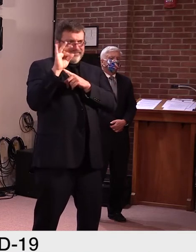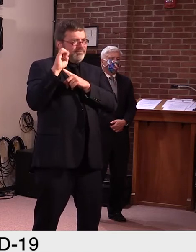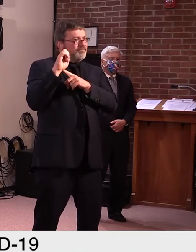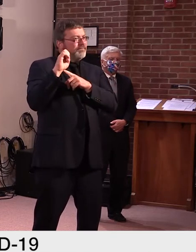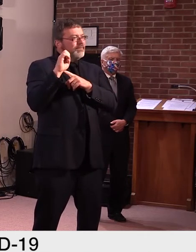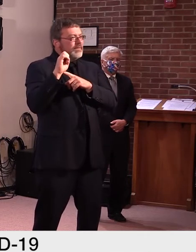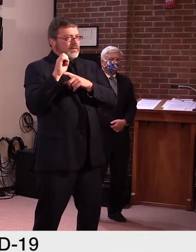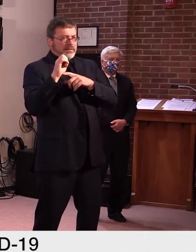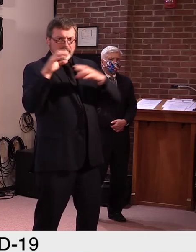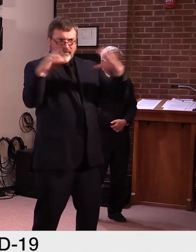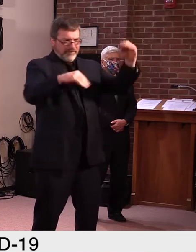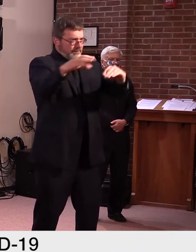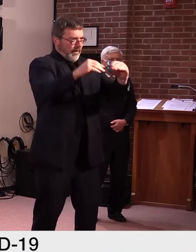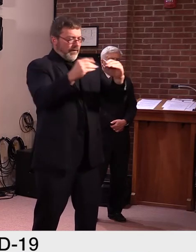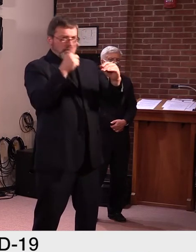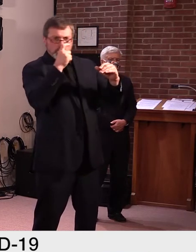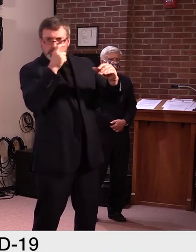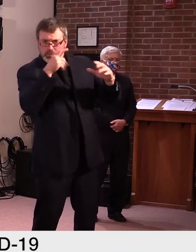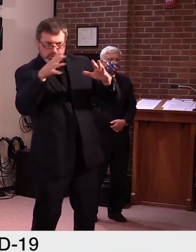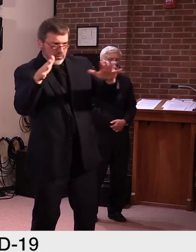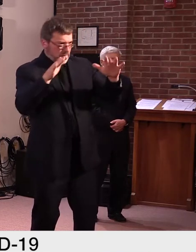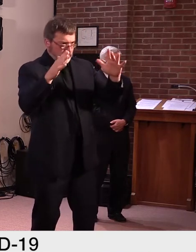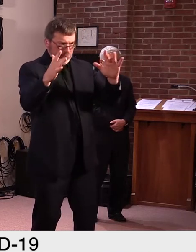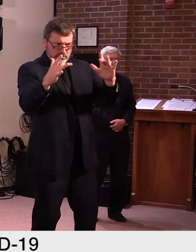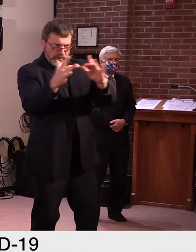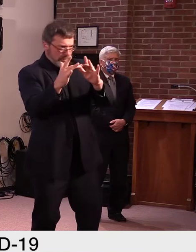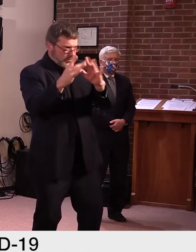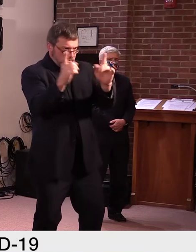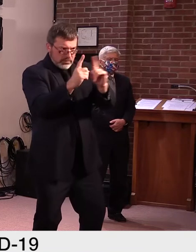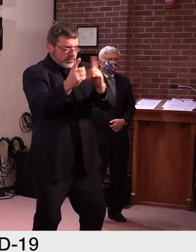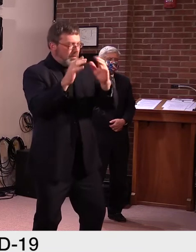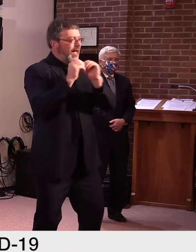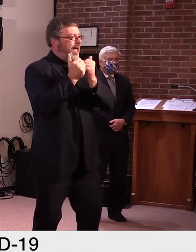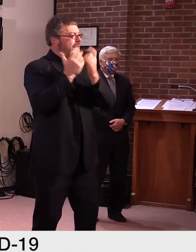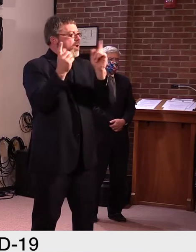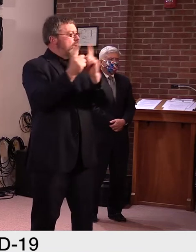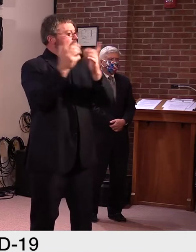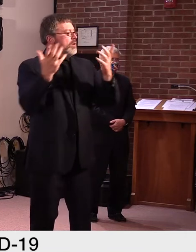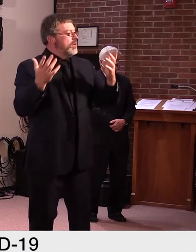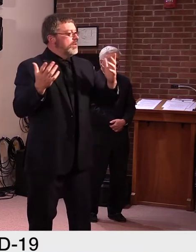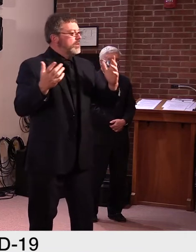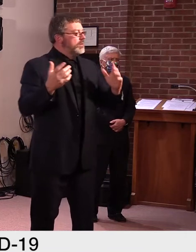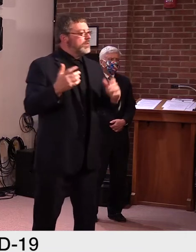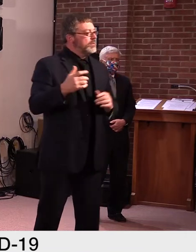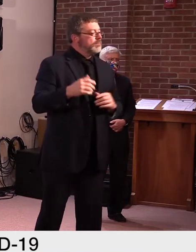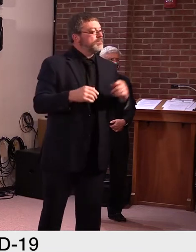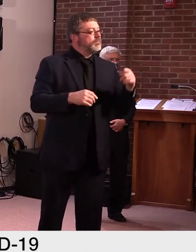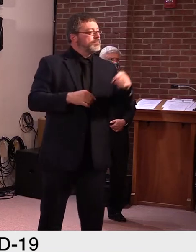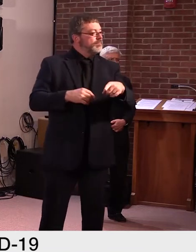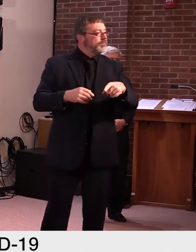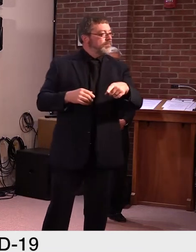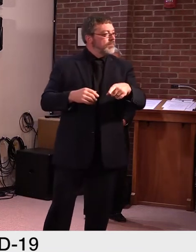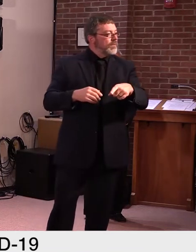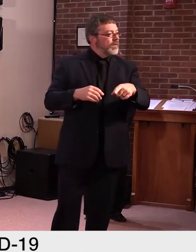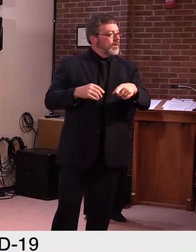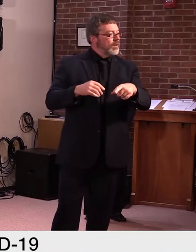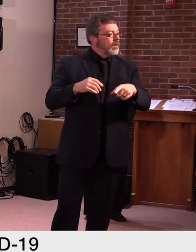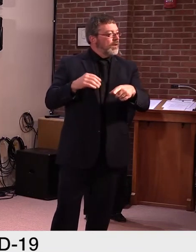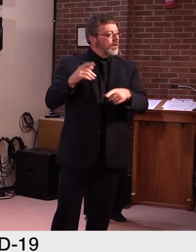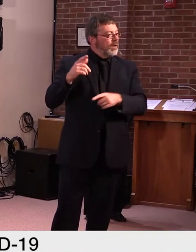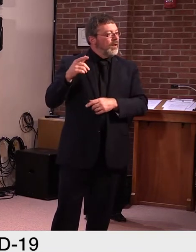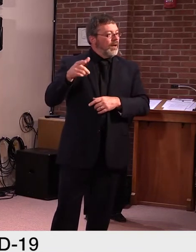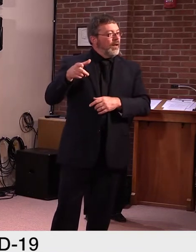All right, we've got to move to our next question. It just seems odd that 70 high schools had miscommunication with your agency.